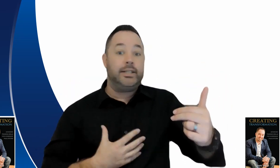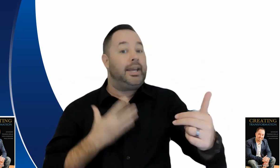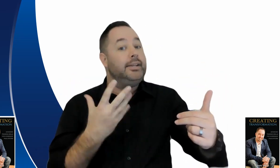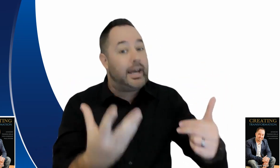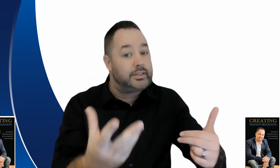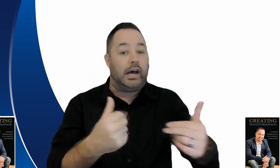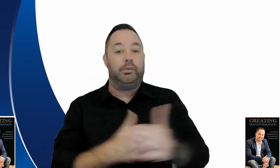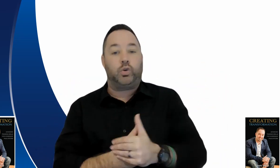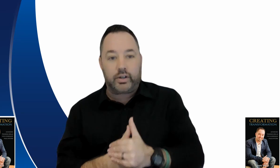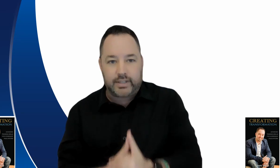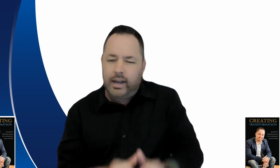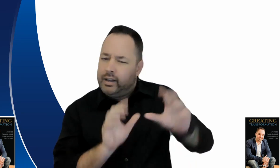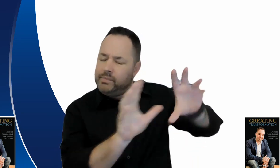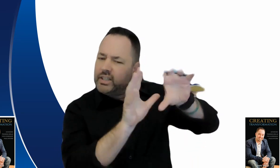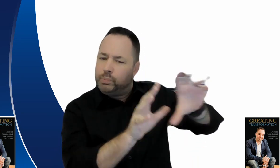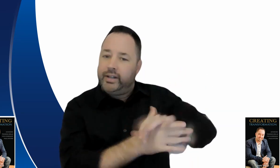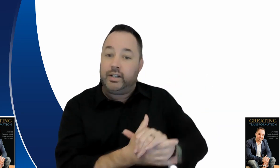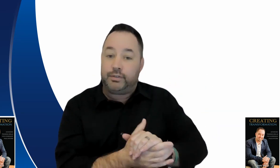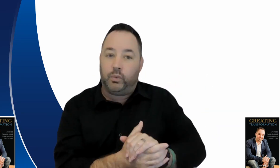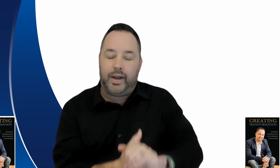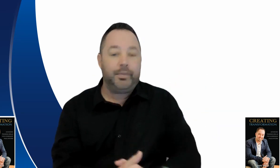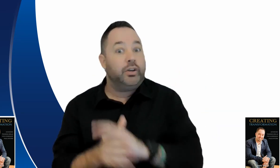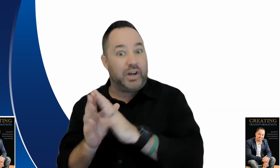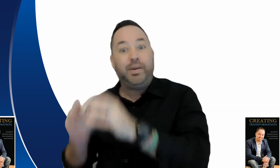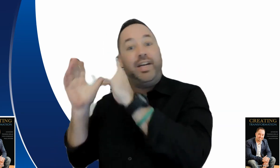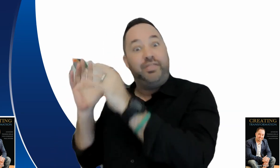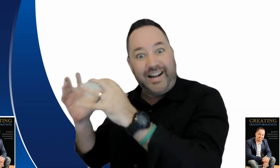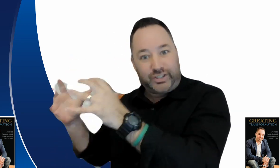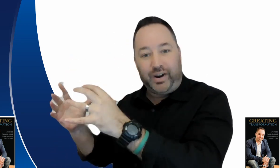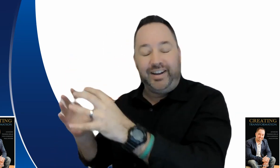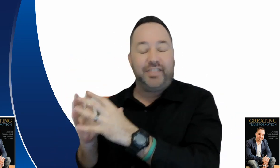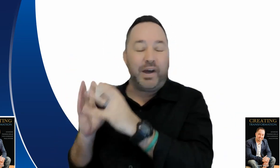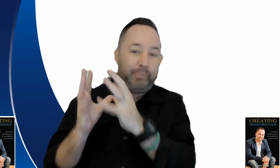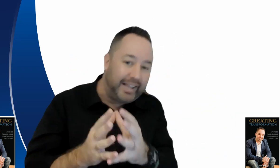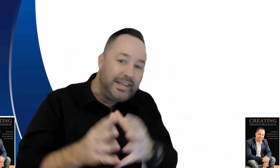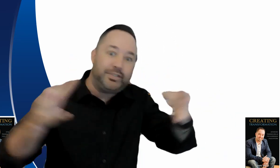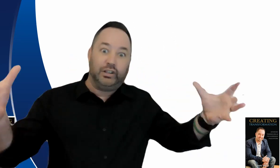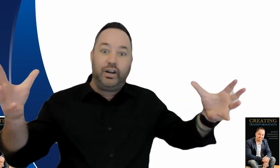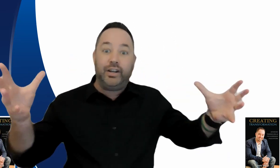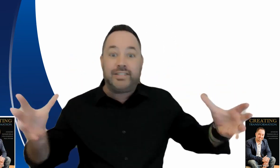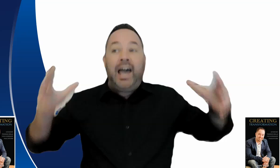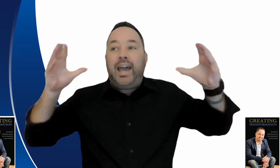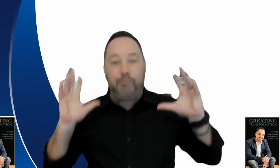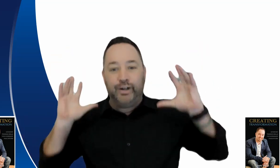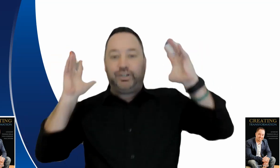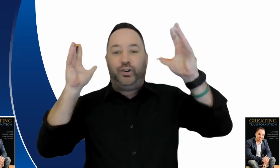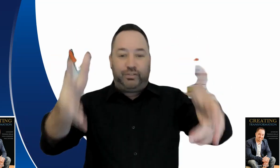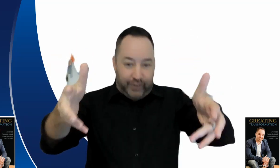intent hasn't come across there let me explain it a different way don't be that trainer that blames the learners and puts all the